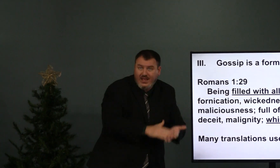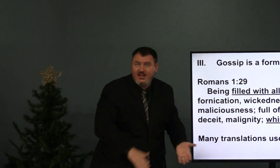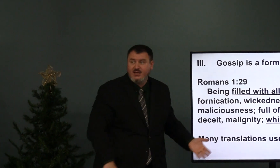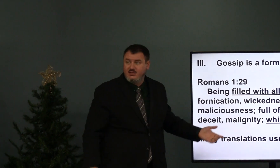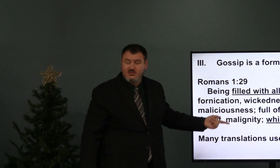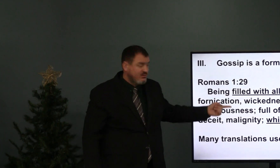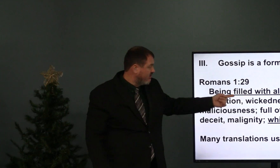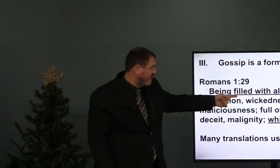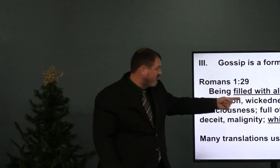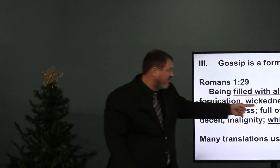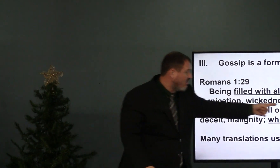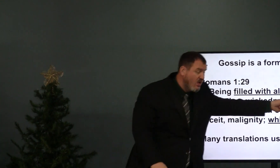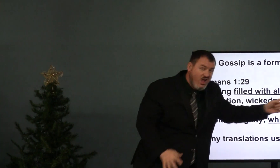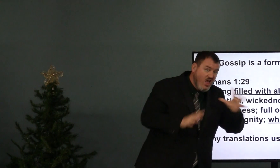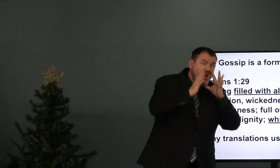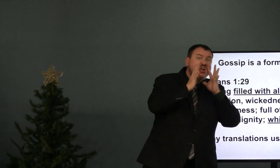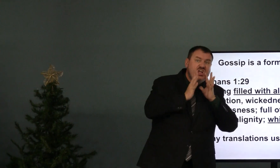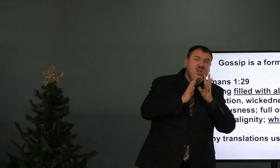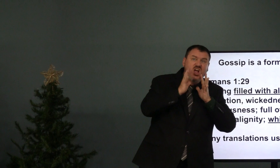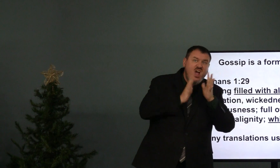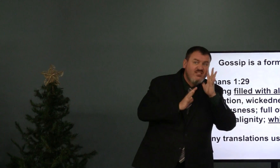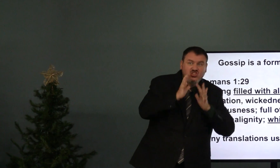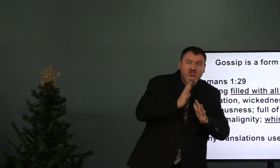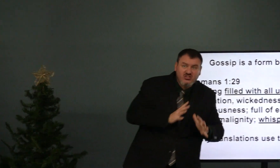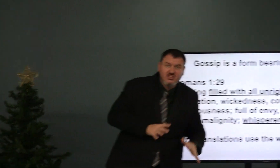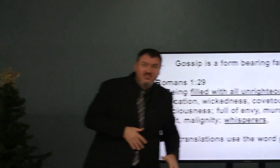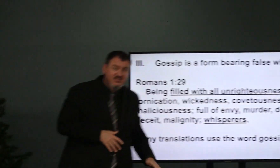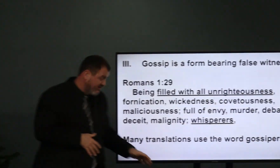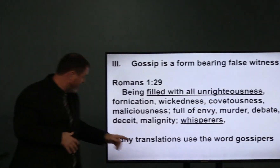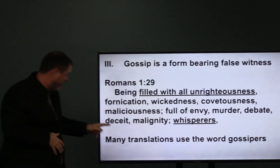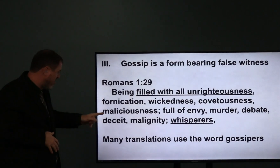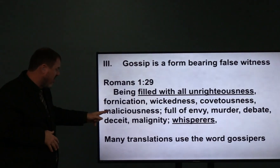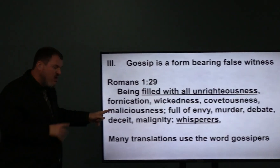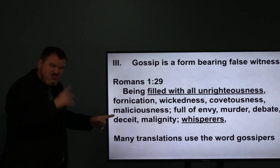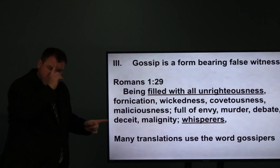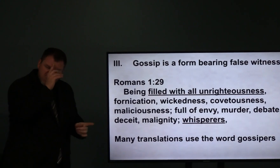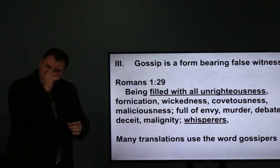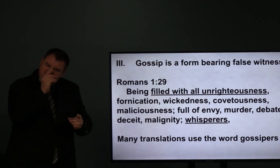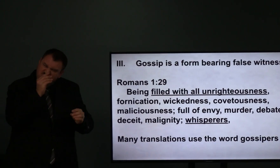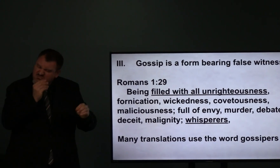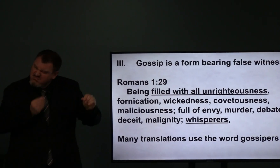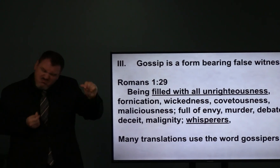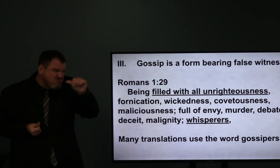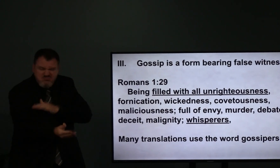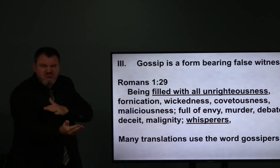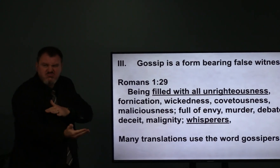along with fornication, wickedness, covetousness, maliciousness,